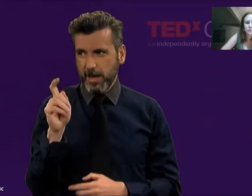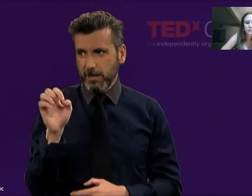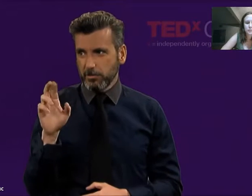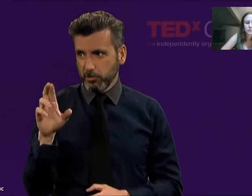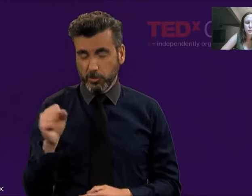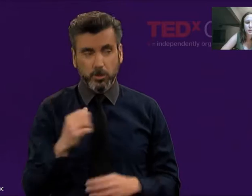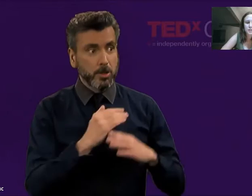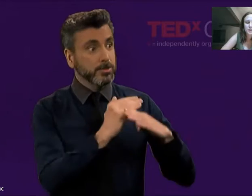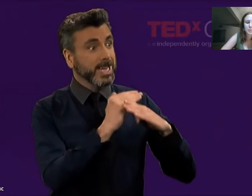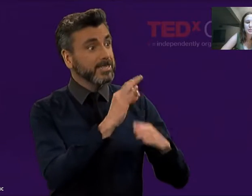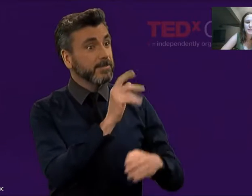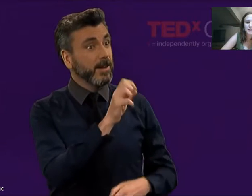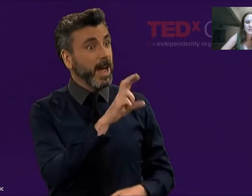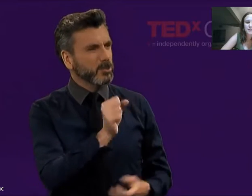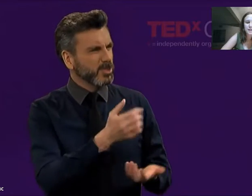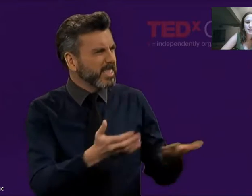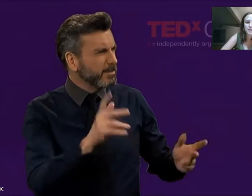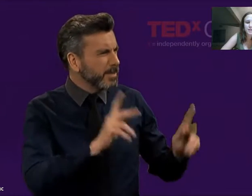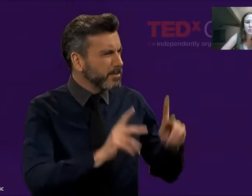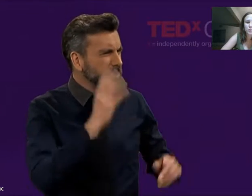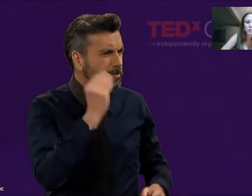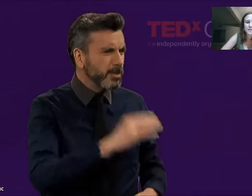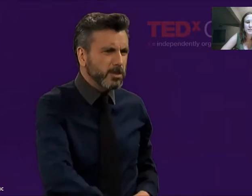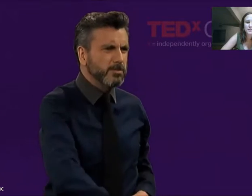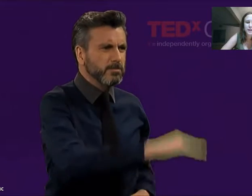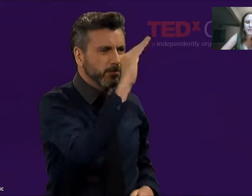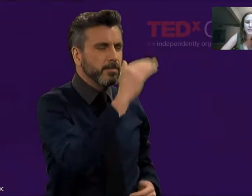We're going to talk about protective factors and risk factors.